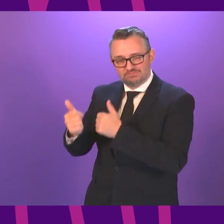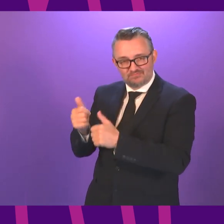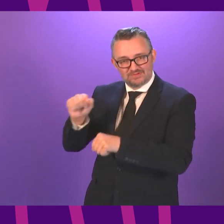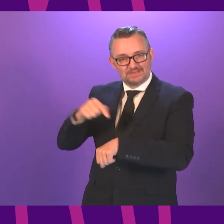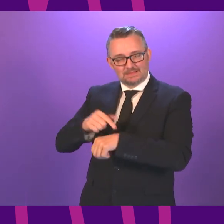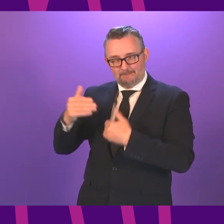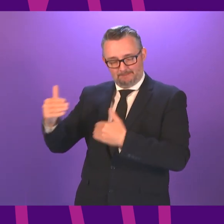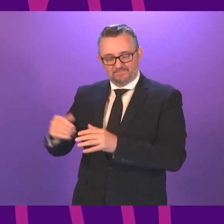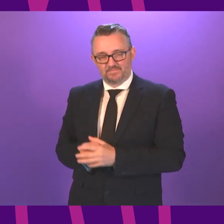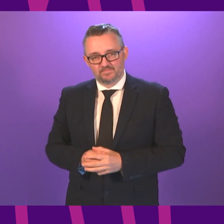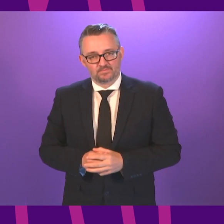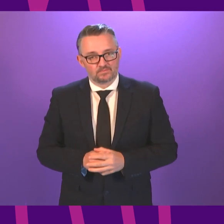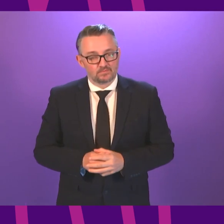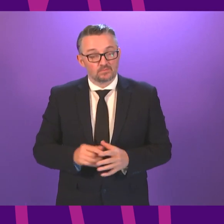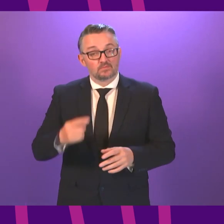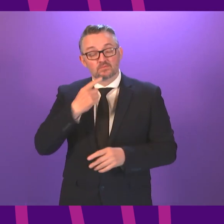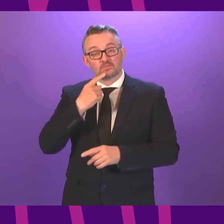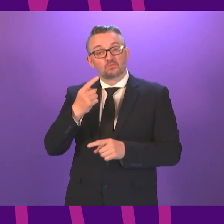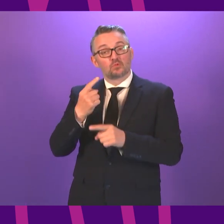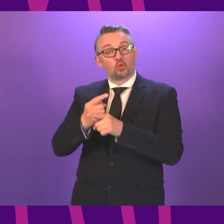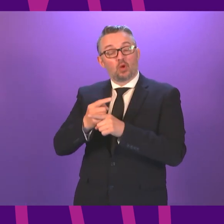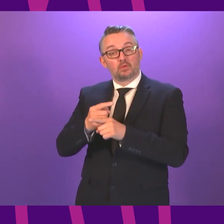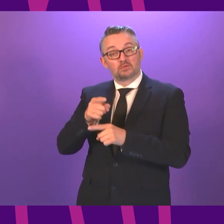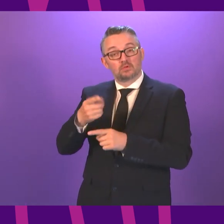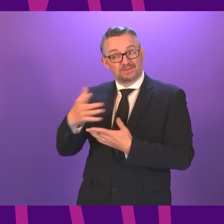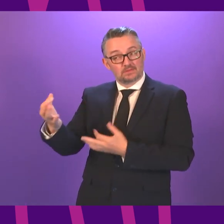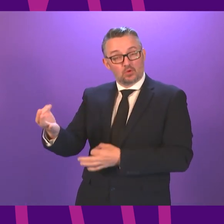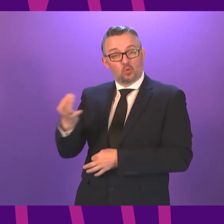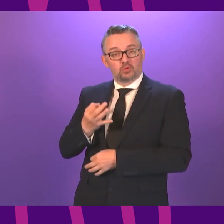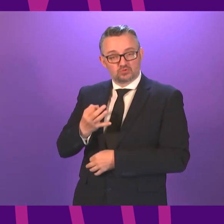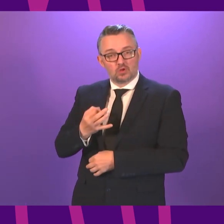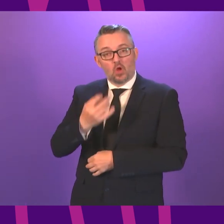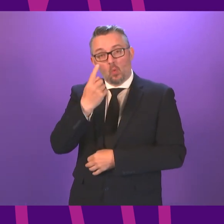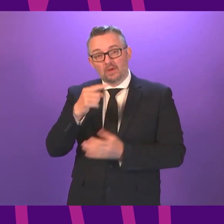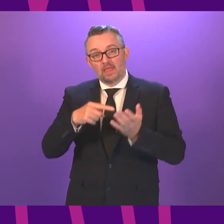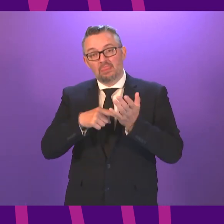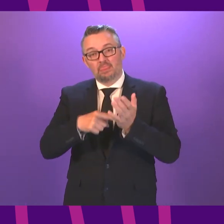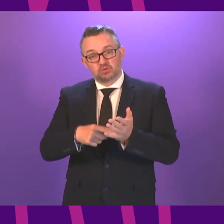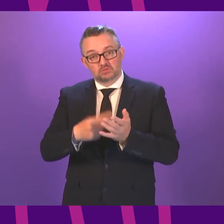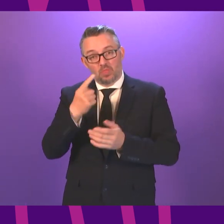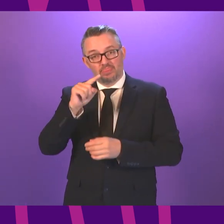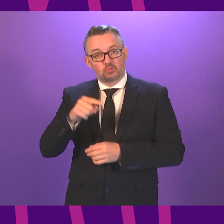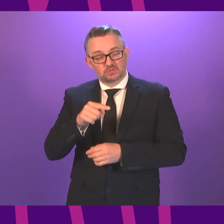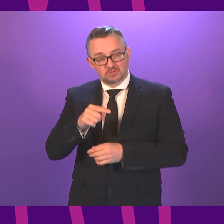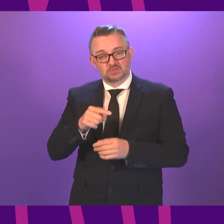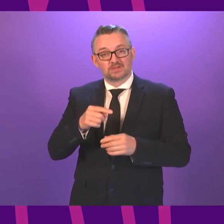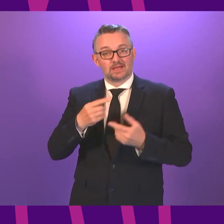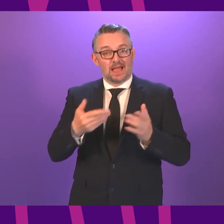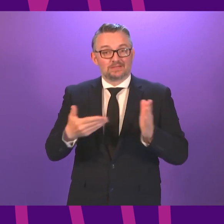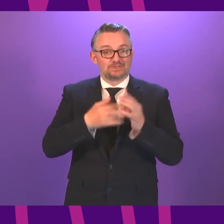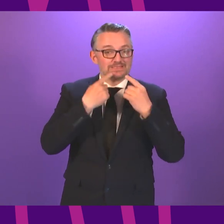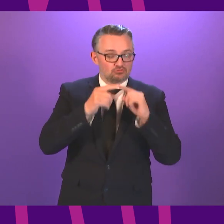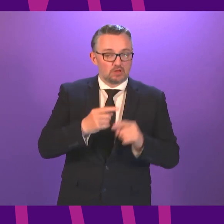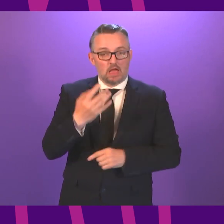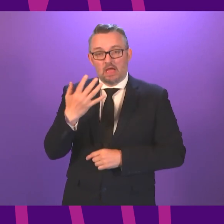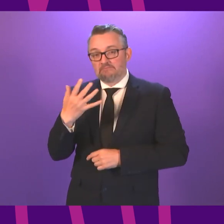time here in terms of the question he asked the 1,000 additional teachers 500 classroom assistants that is